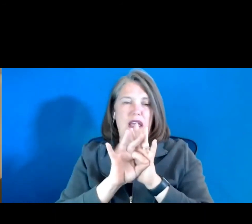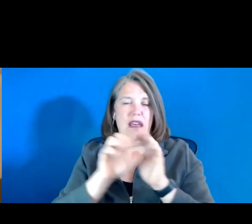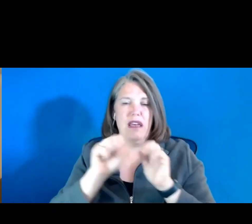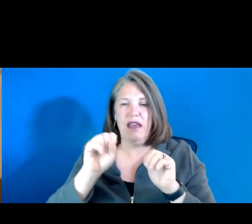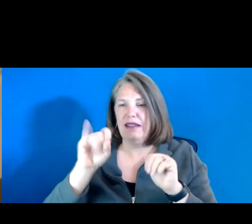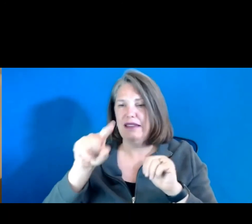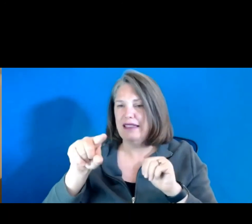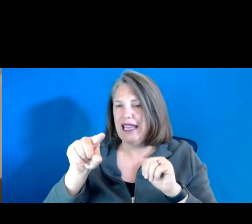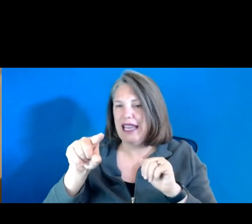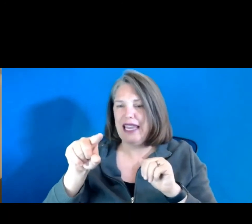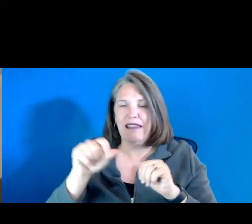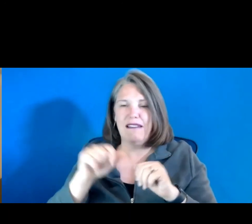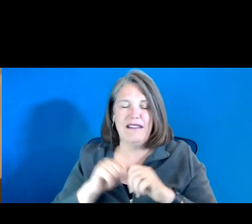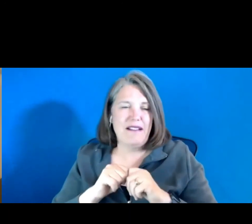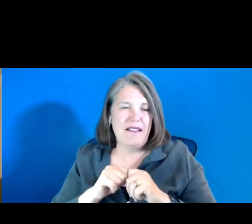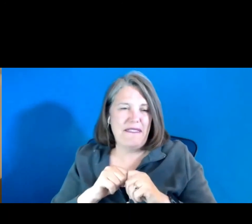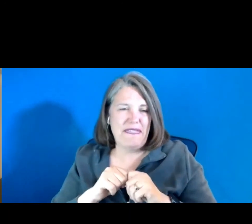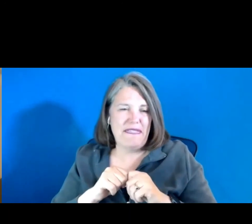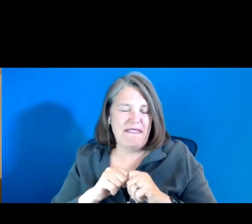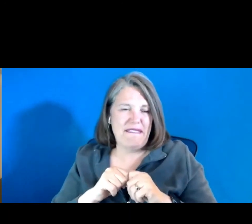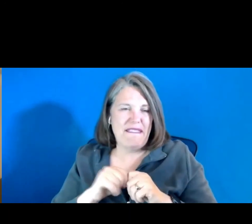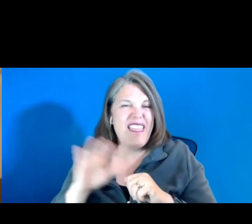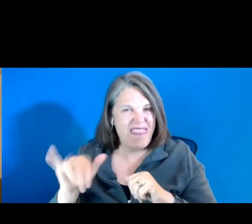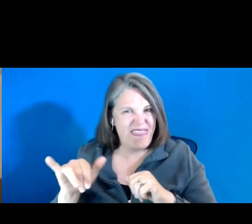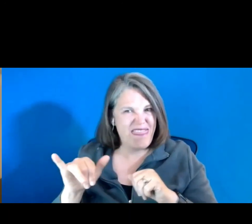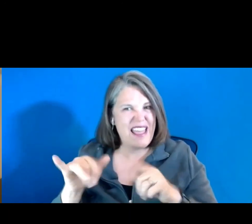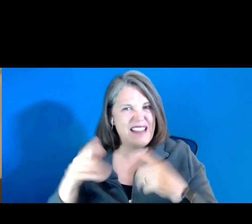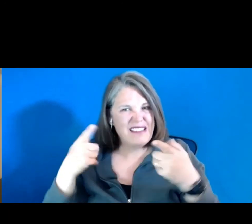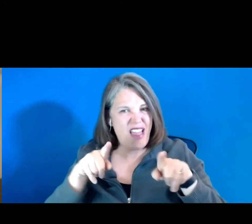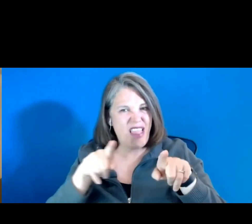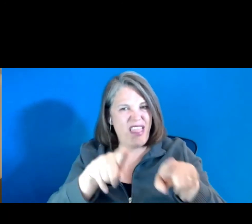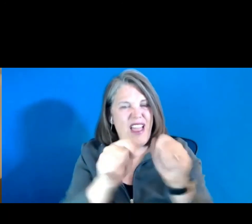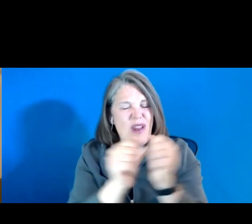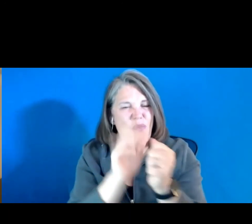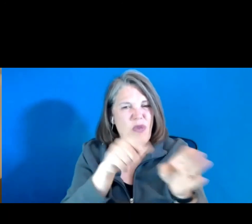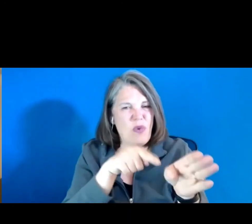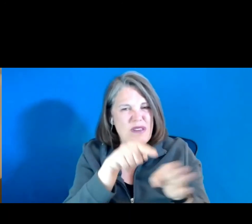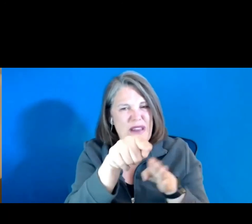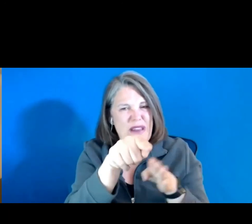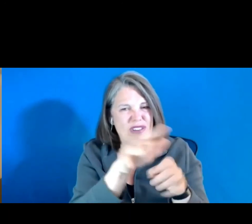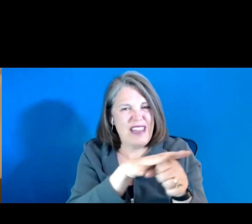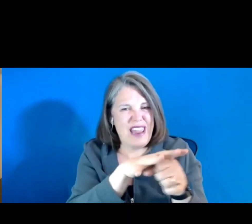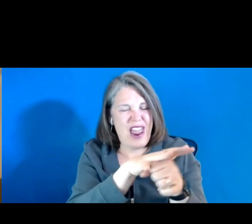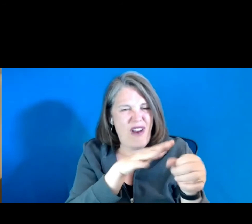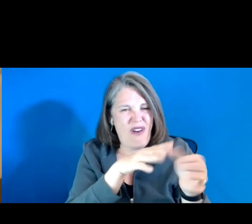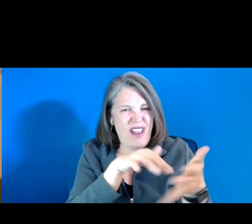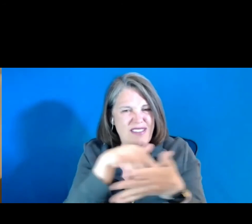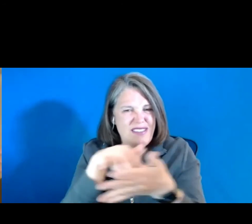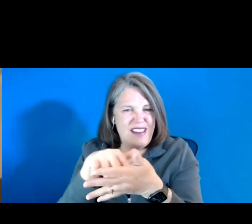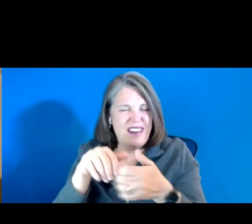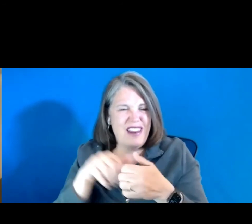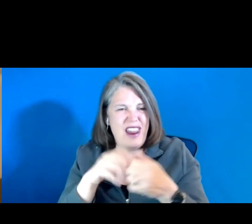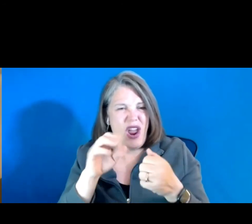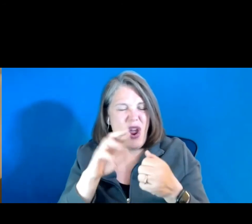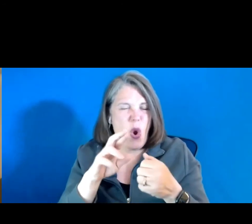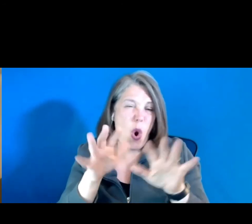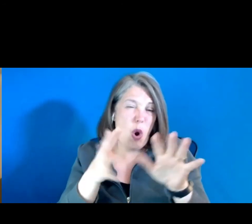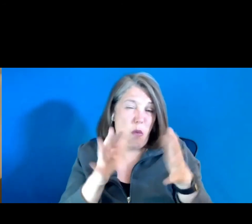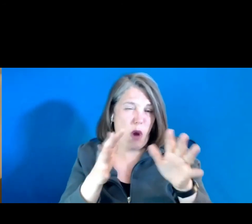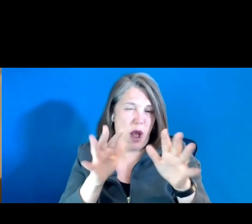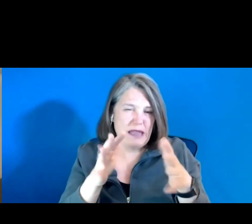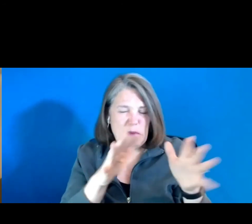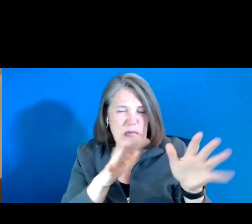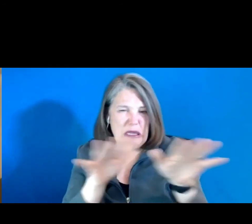that's aligned with your specialty areas or proximal to them,